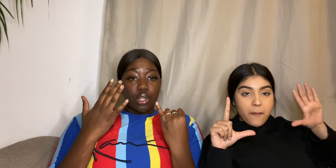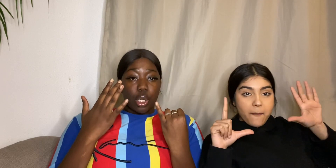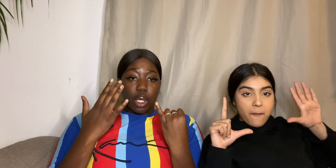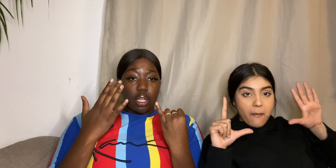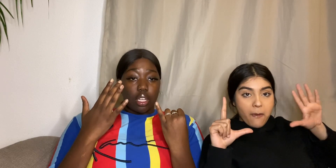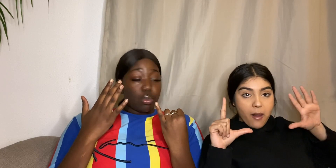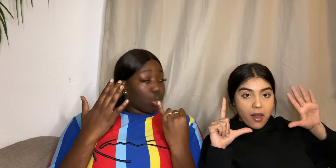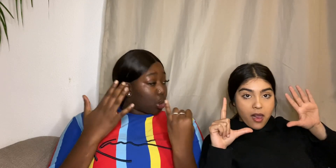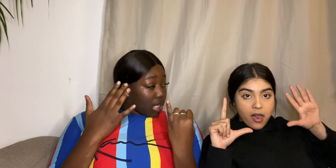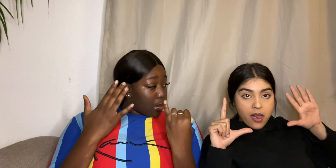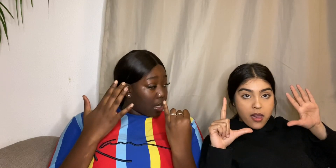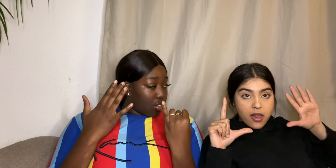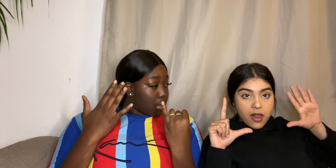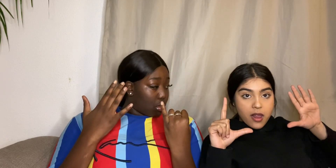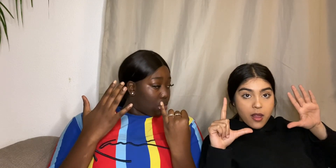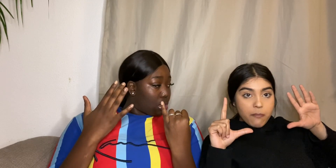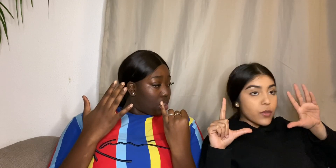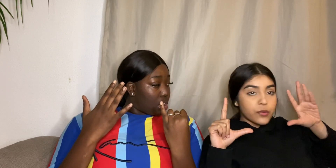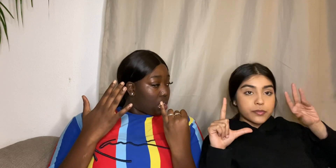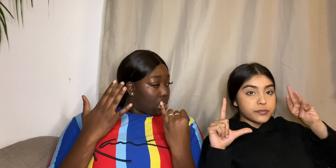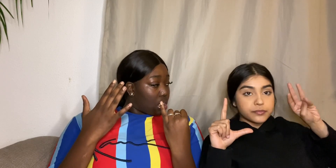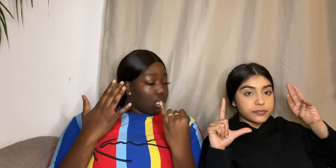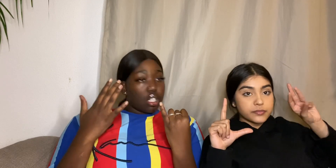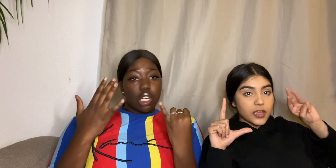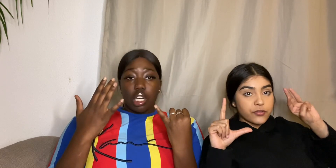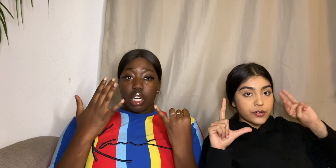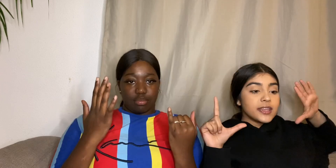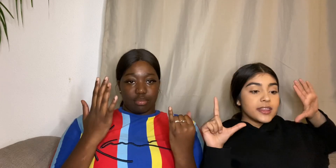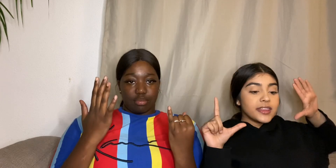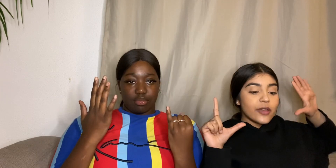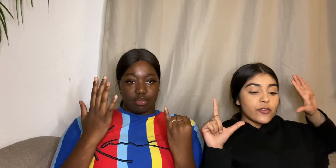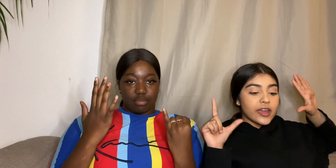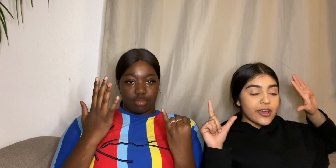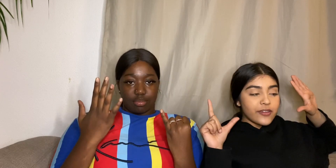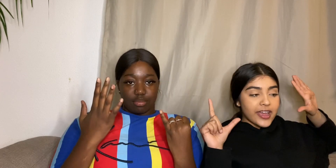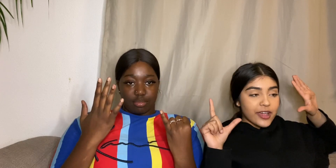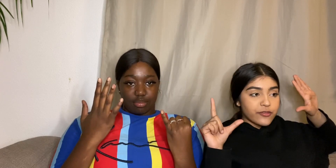was you expelled from school no never never have i ever